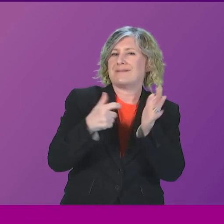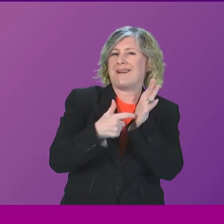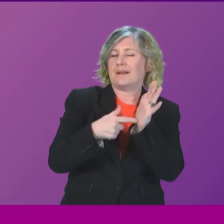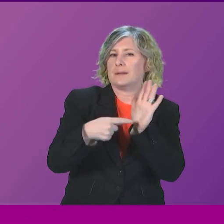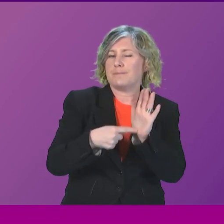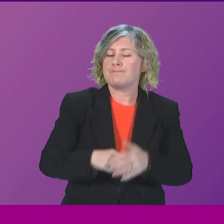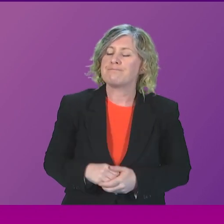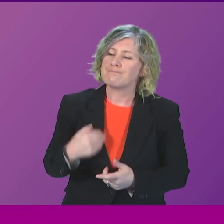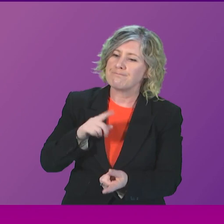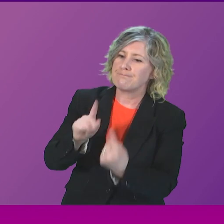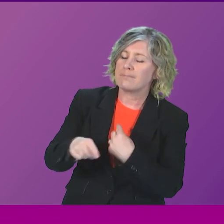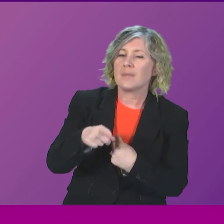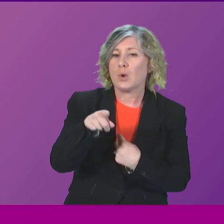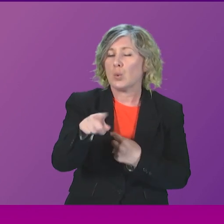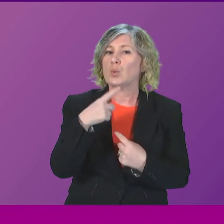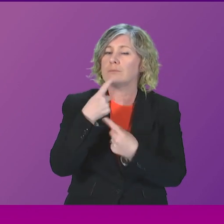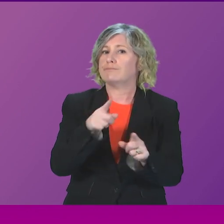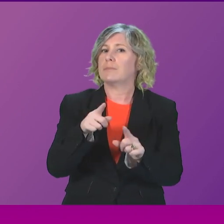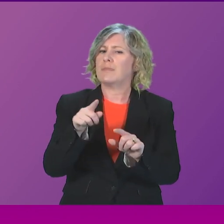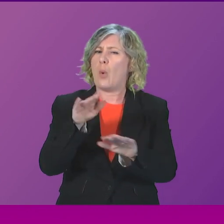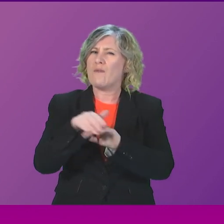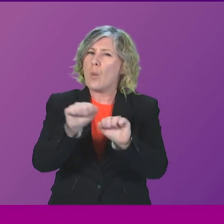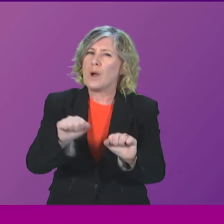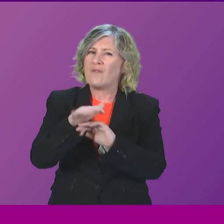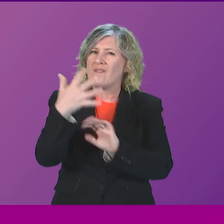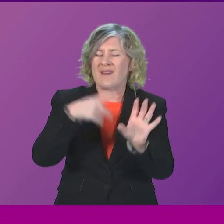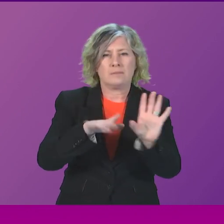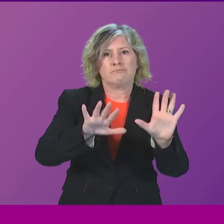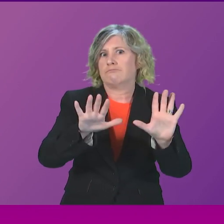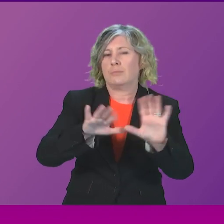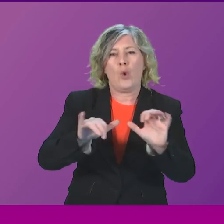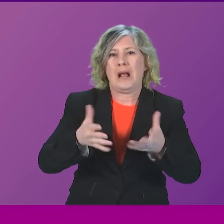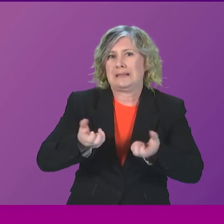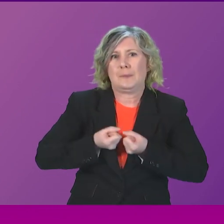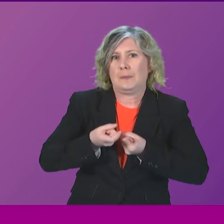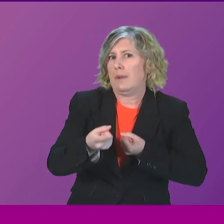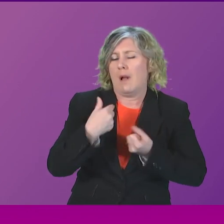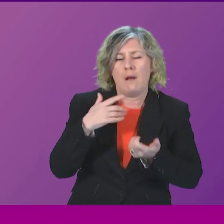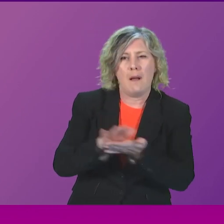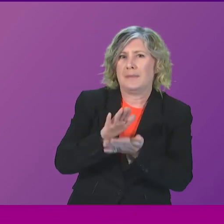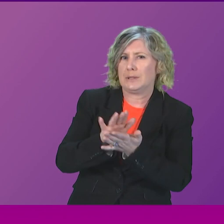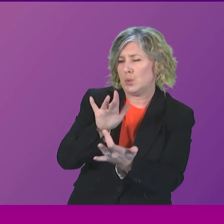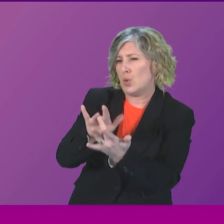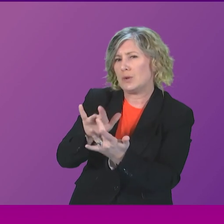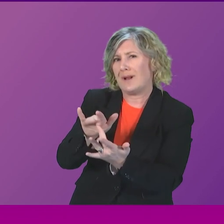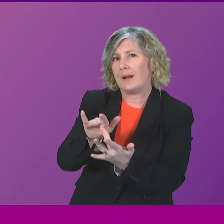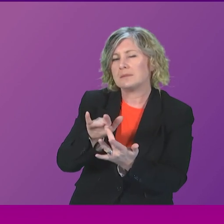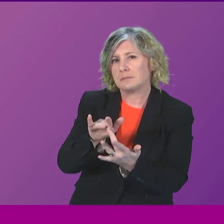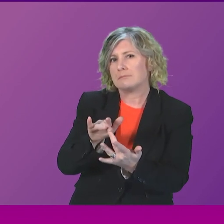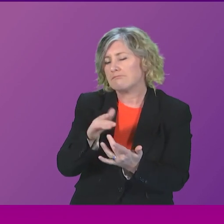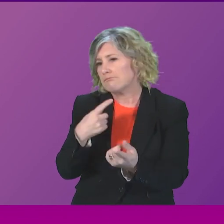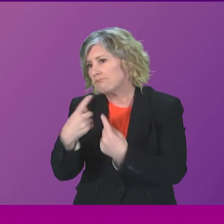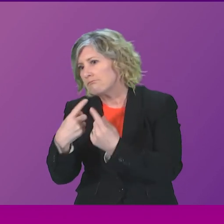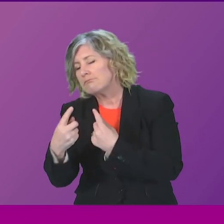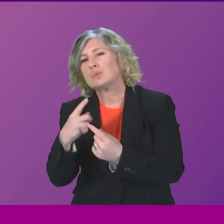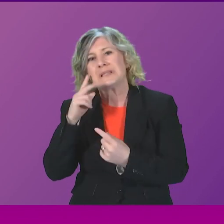Foizal Chowdhury that the wait that he describes is not acceptable. I am more than happy for Foizal Chowdhury to, of course, contact me to see if there